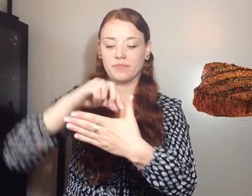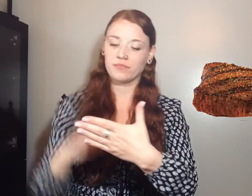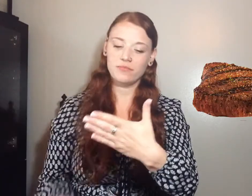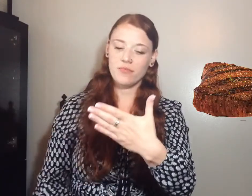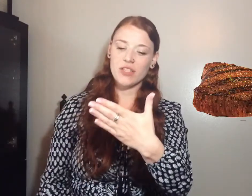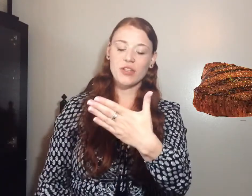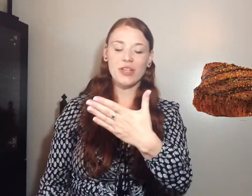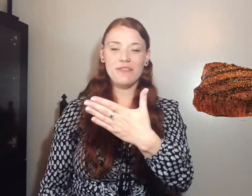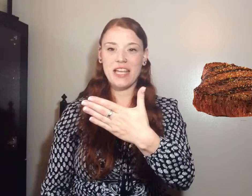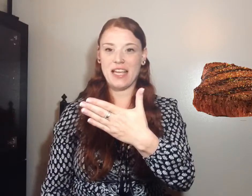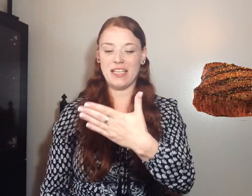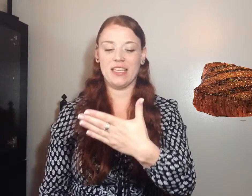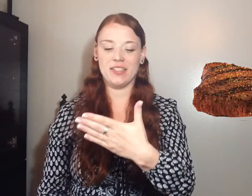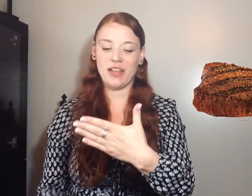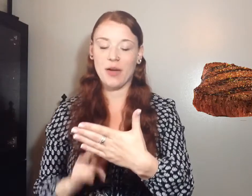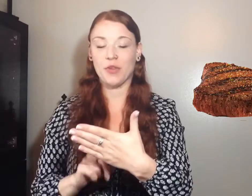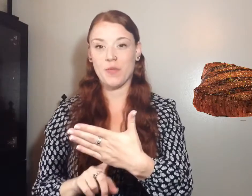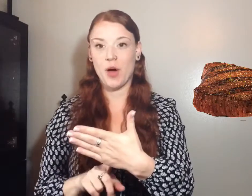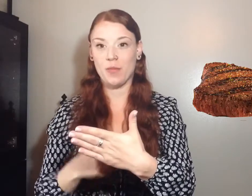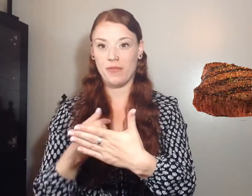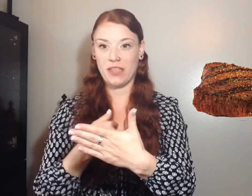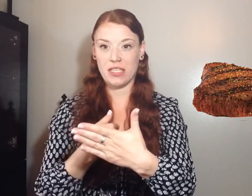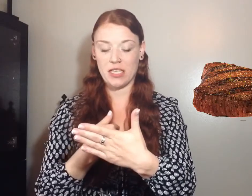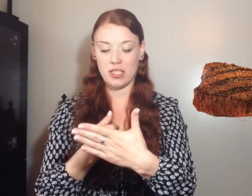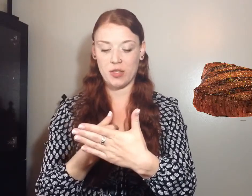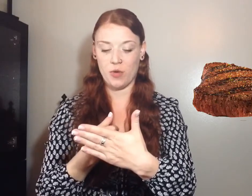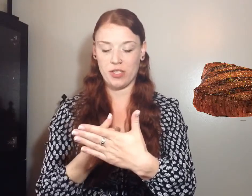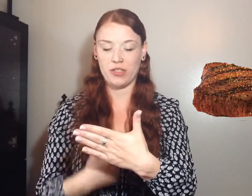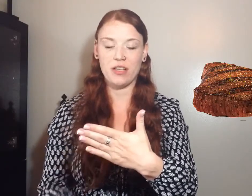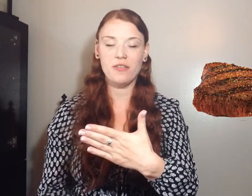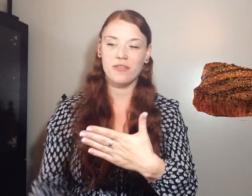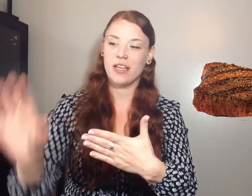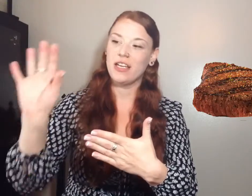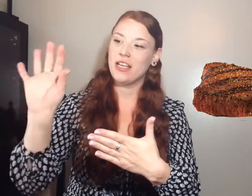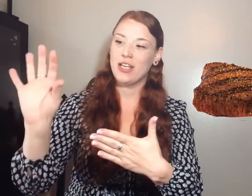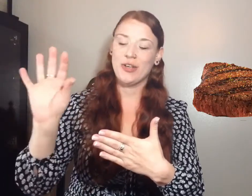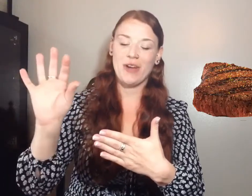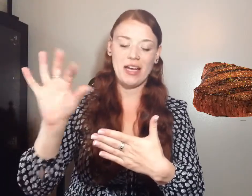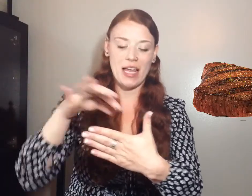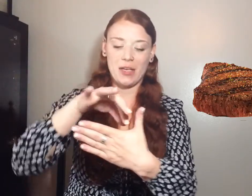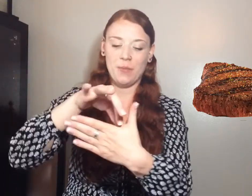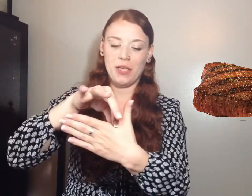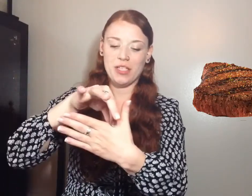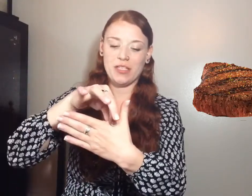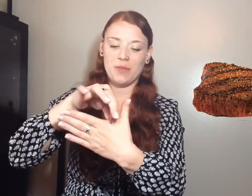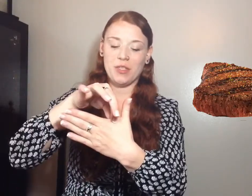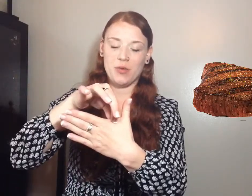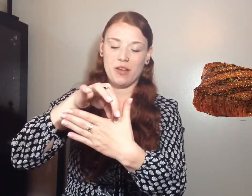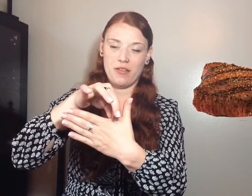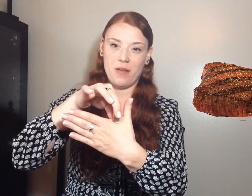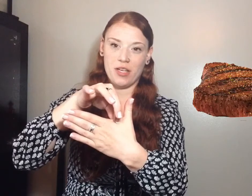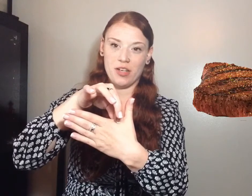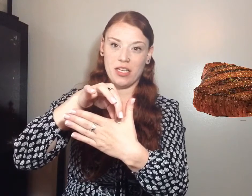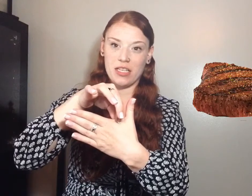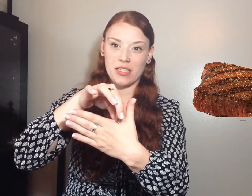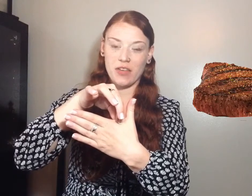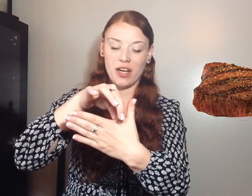So your left hand is flat with the palm facing towards yourself. Your right hand pinches in between your thumb and your index finger